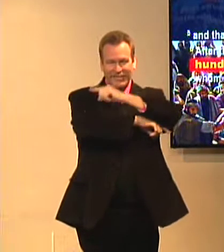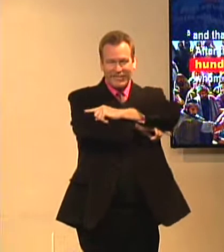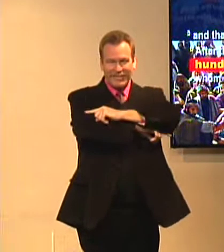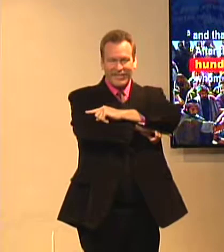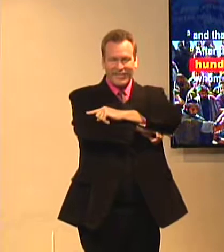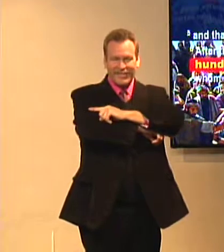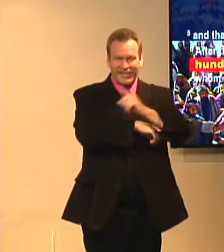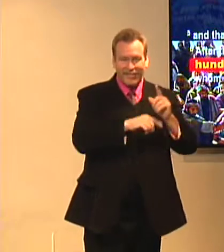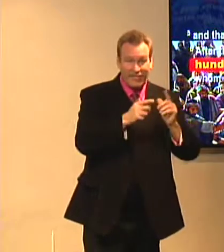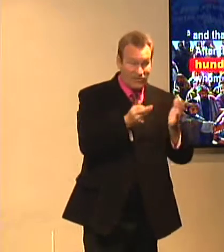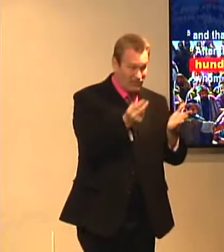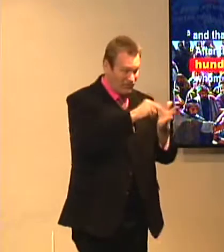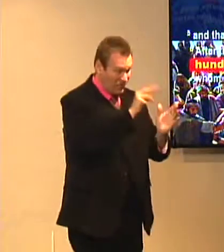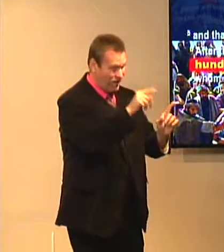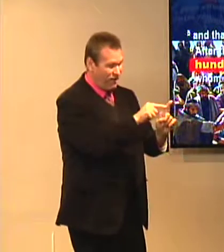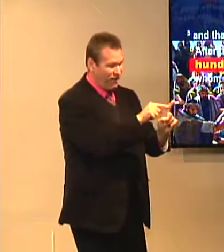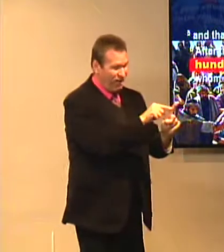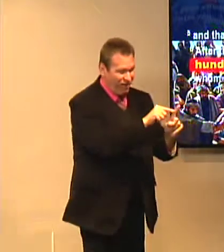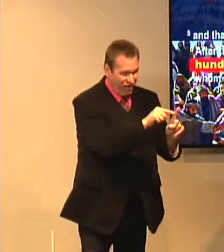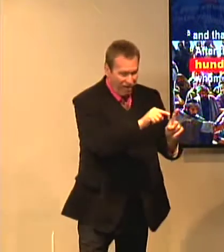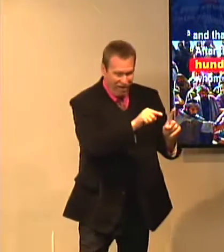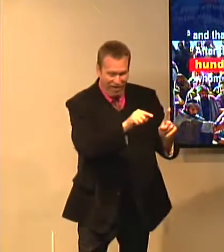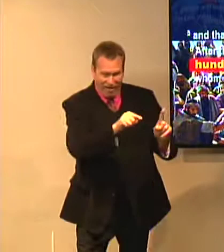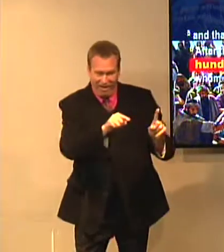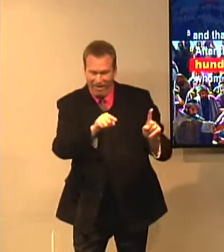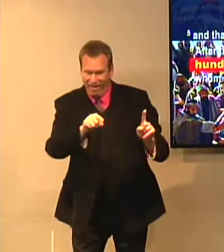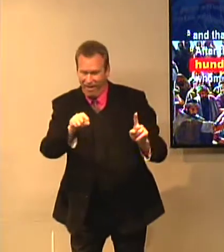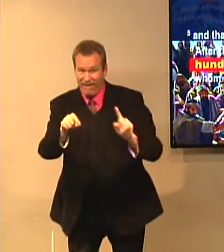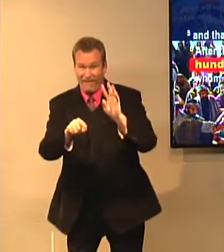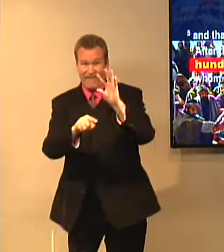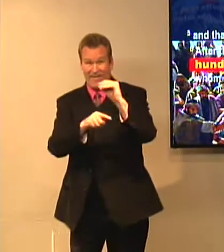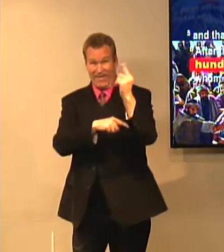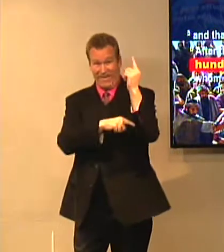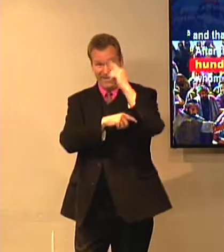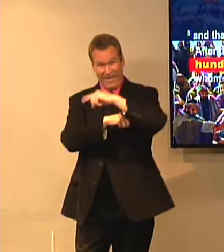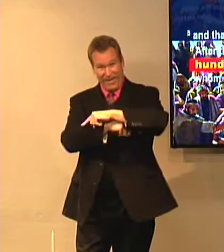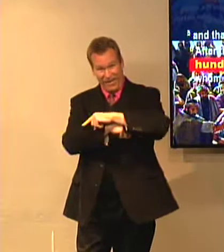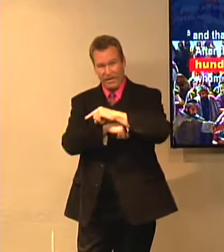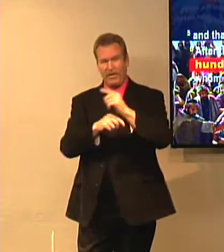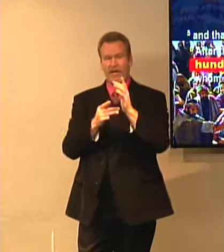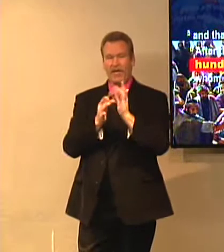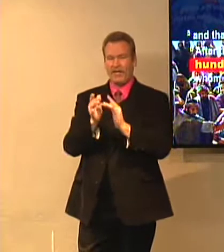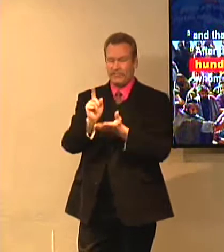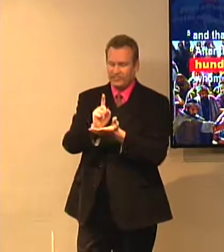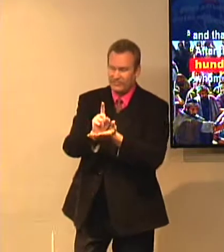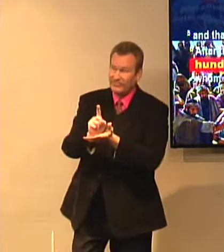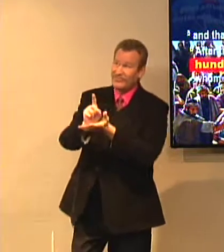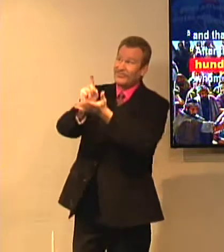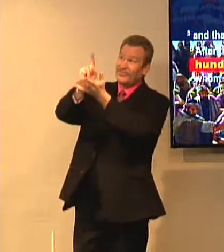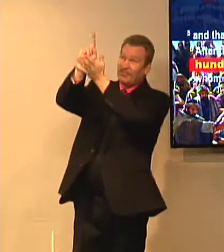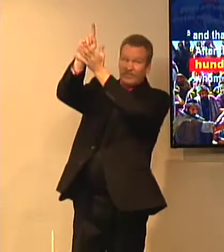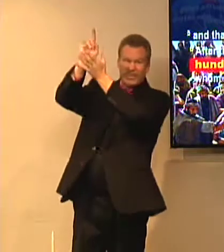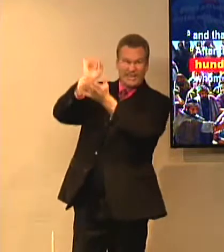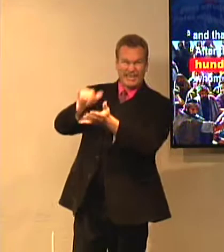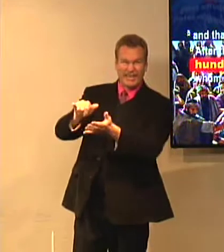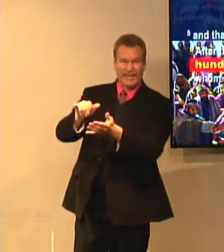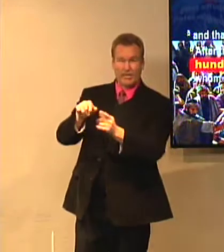He was there for forty days. Christ was on this earth for forty days. Then, on the last day, he